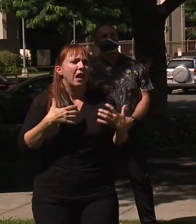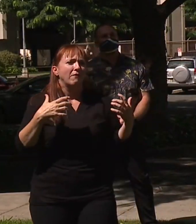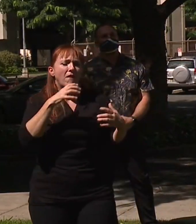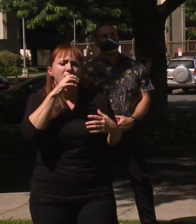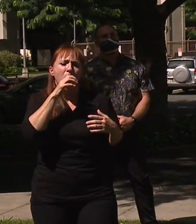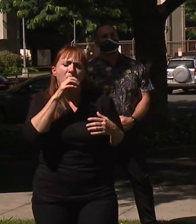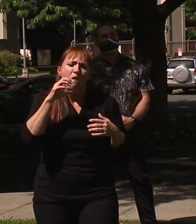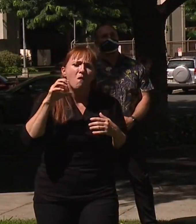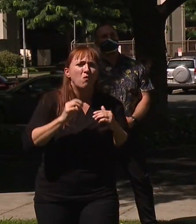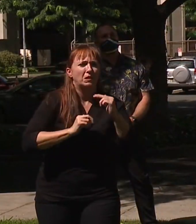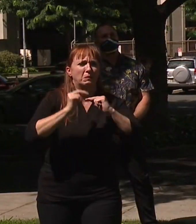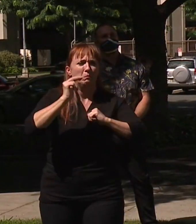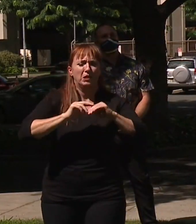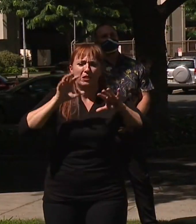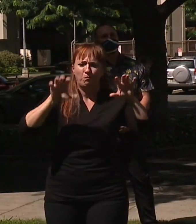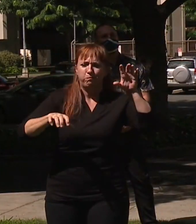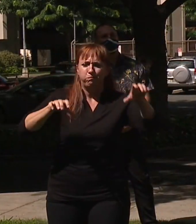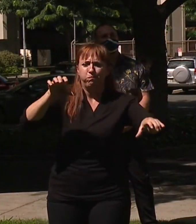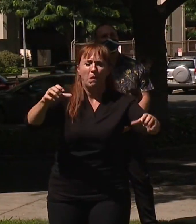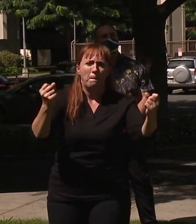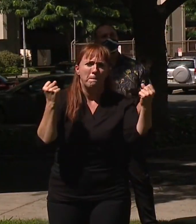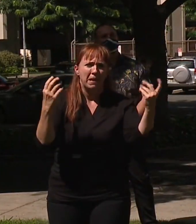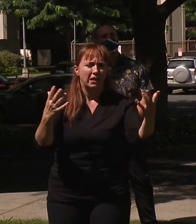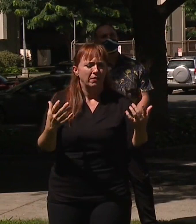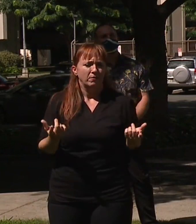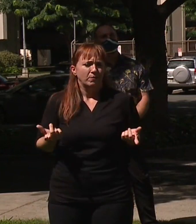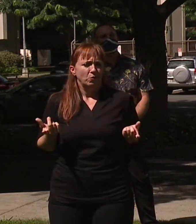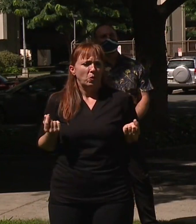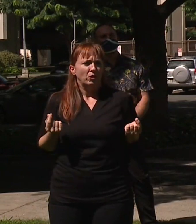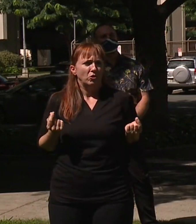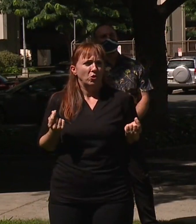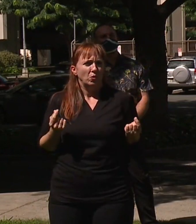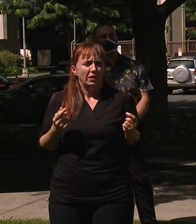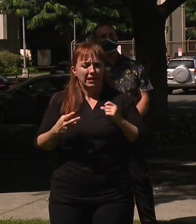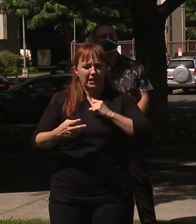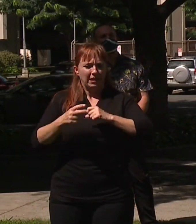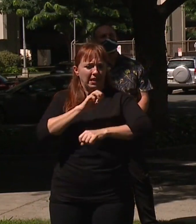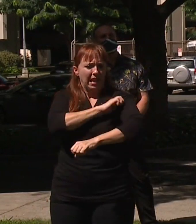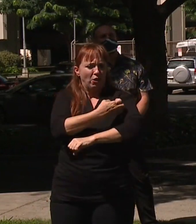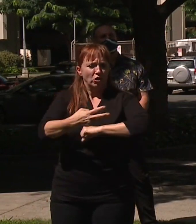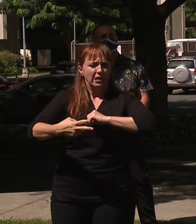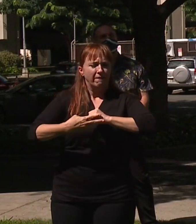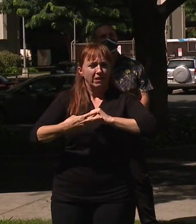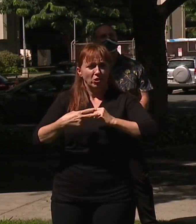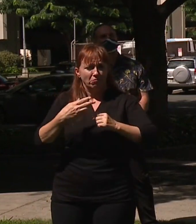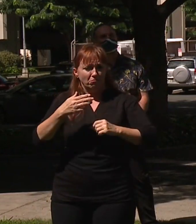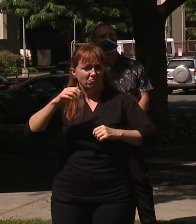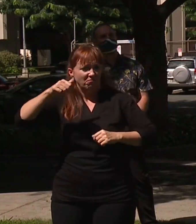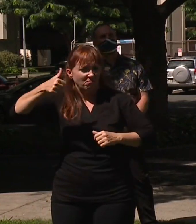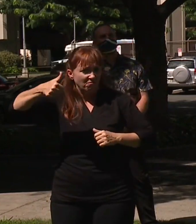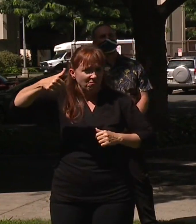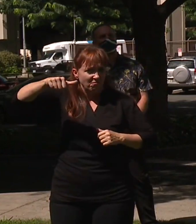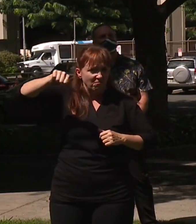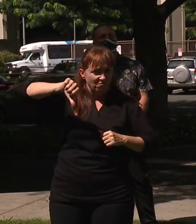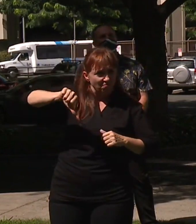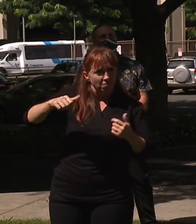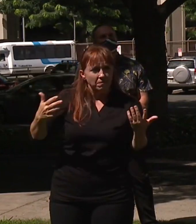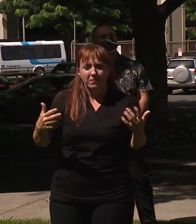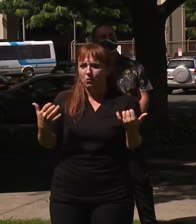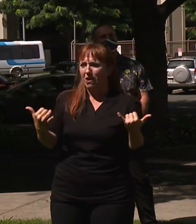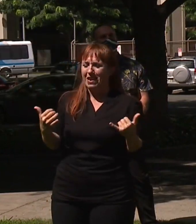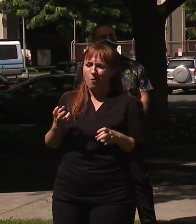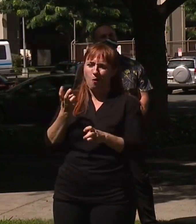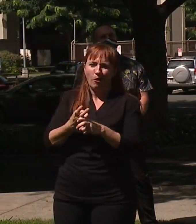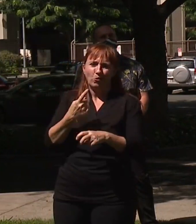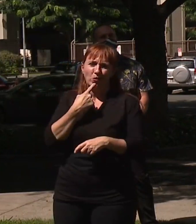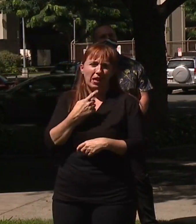buildings. How would you characterize the efficiency of our current state of our buildings right now? Right now, it's really